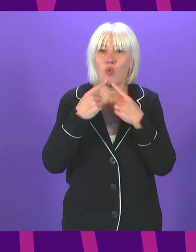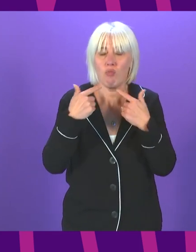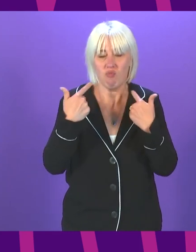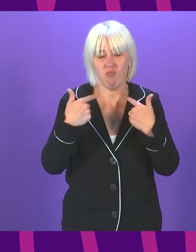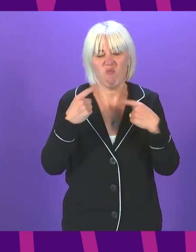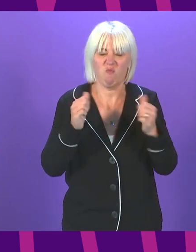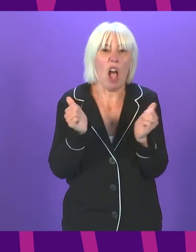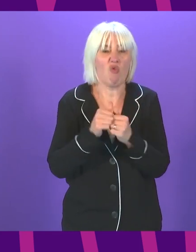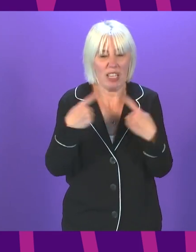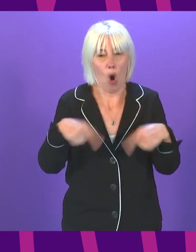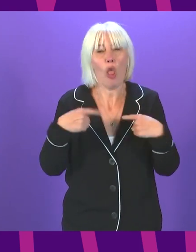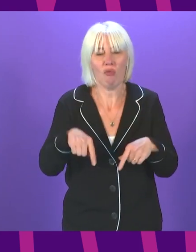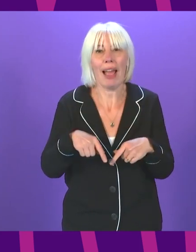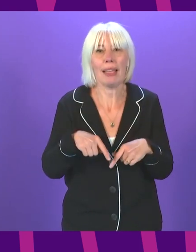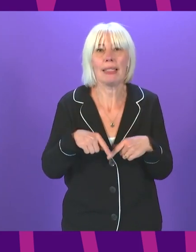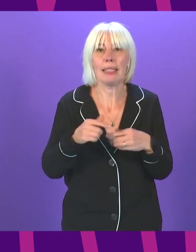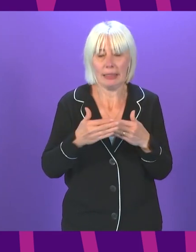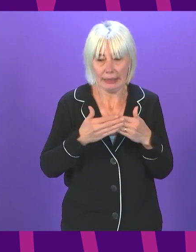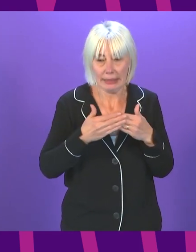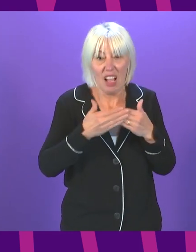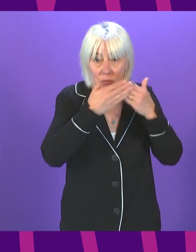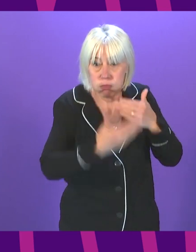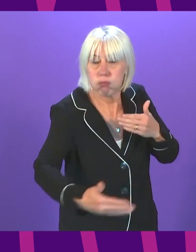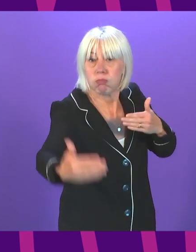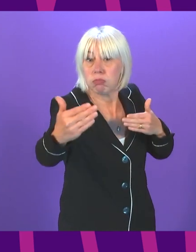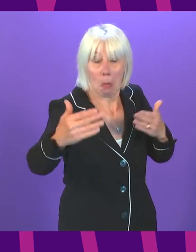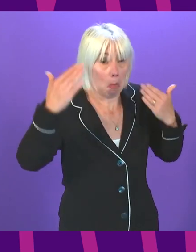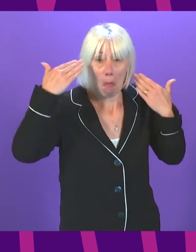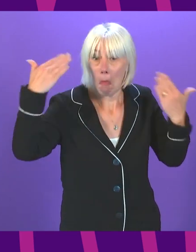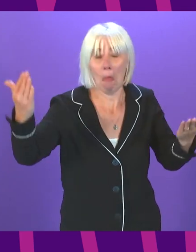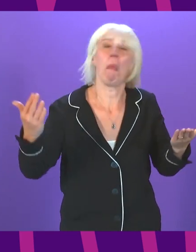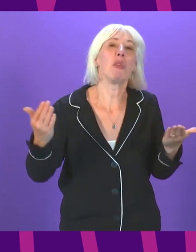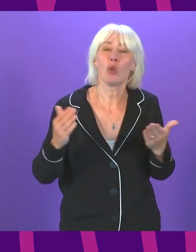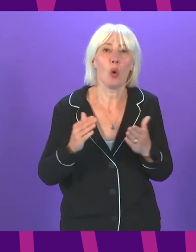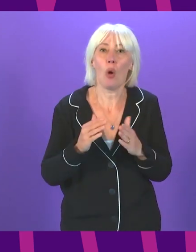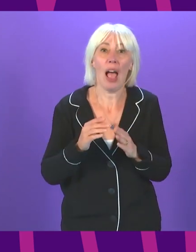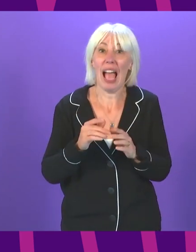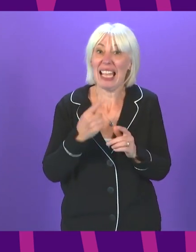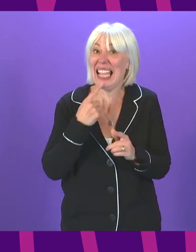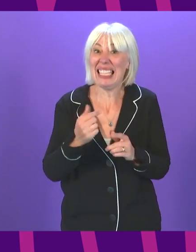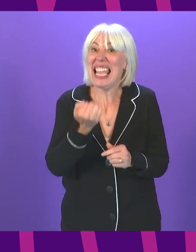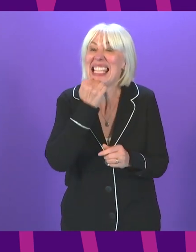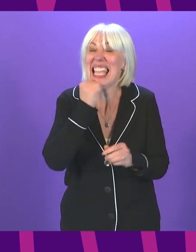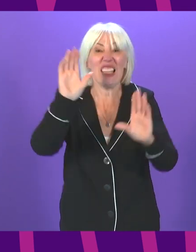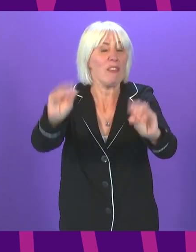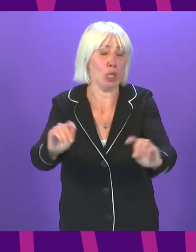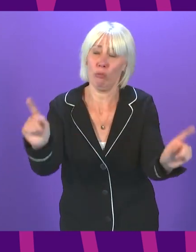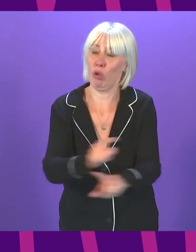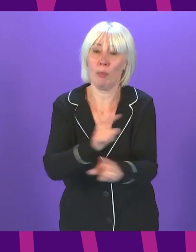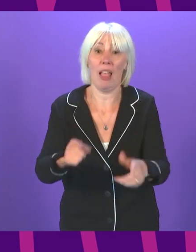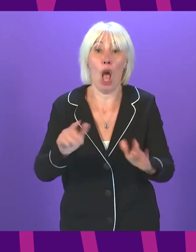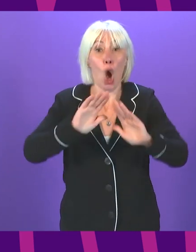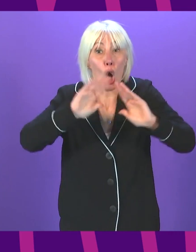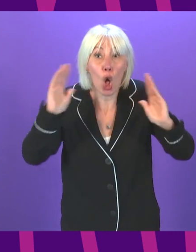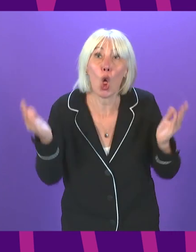of the time, the longevity of all of this, I don't think it is either possible or sensible to be definitive about that right now. This is a global